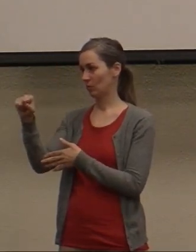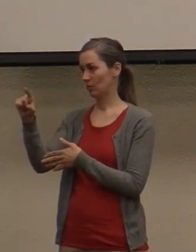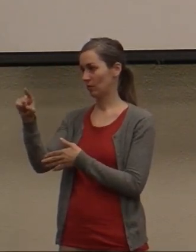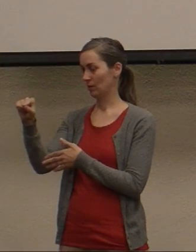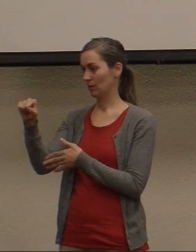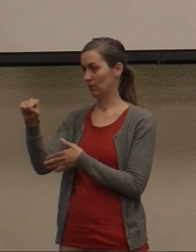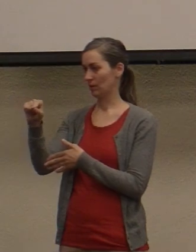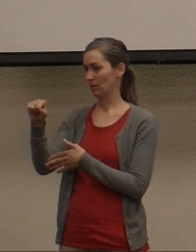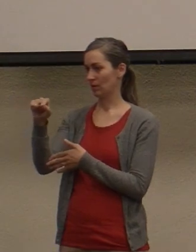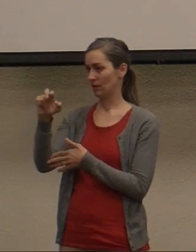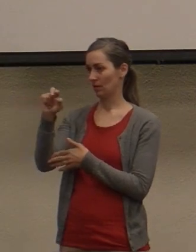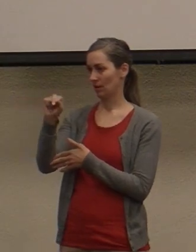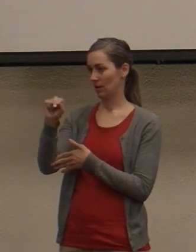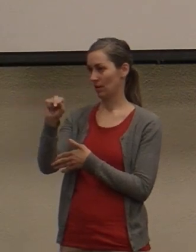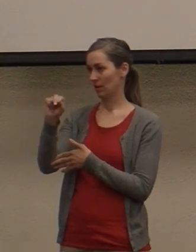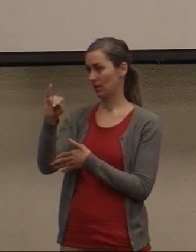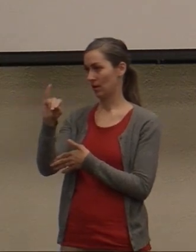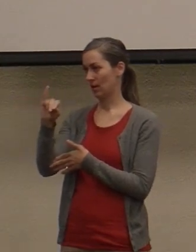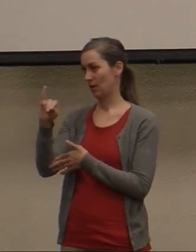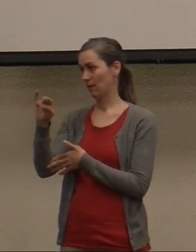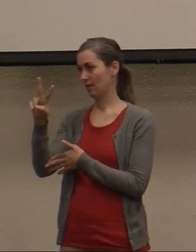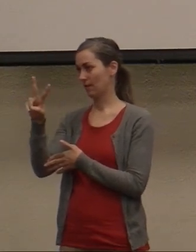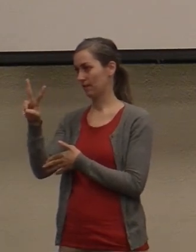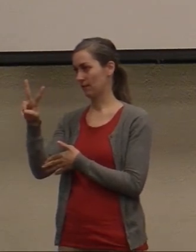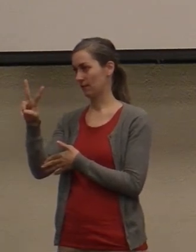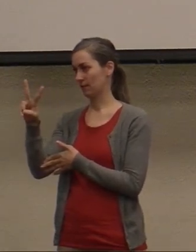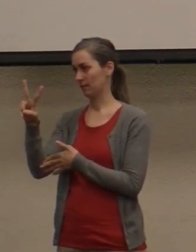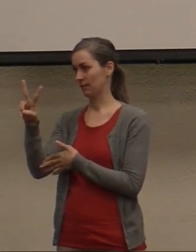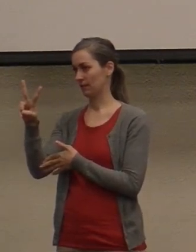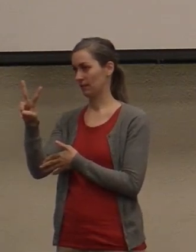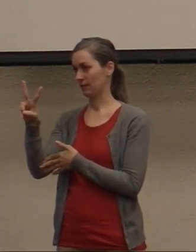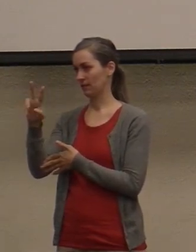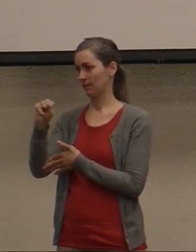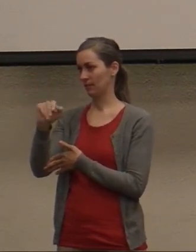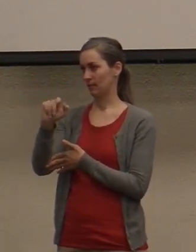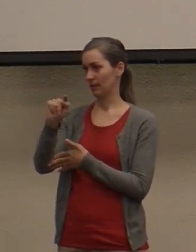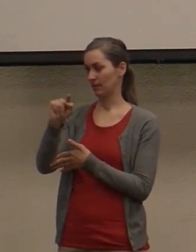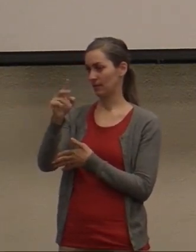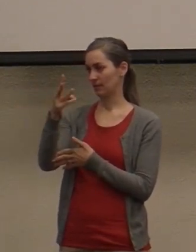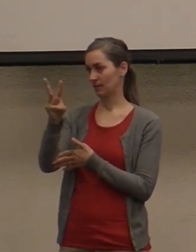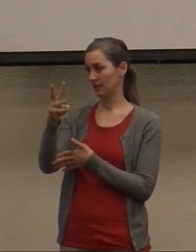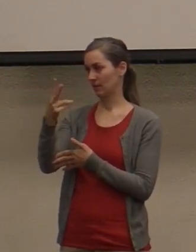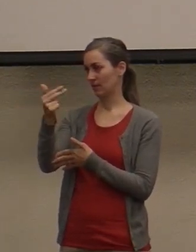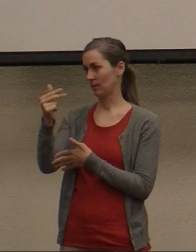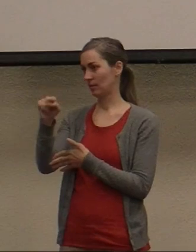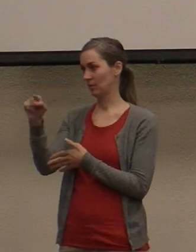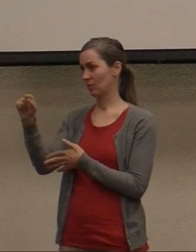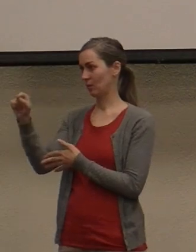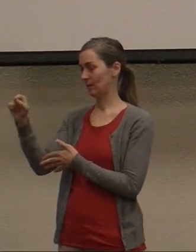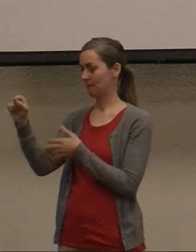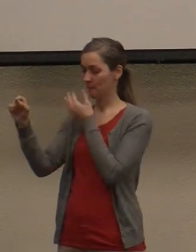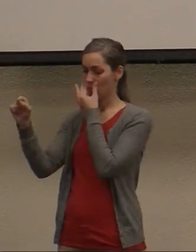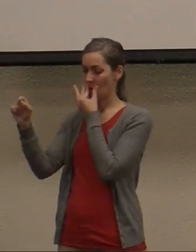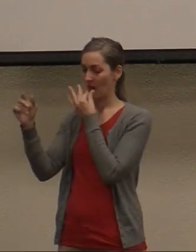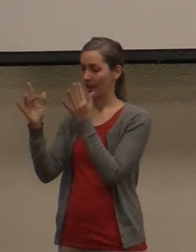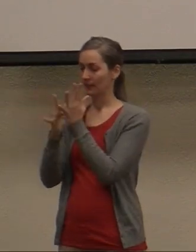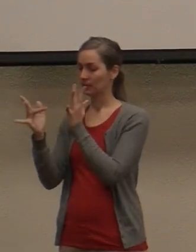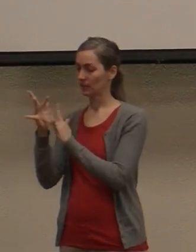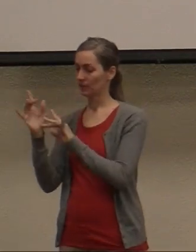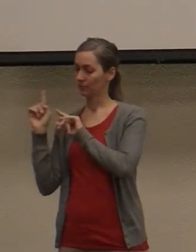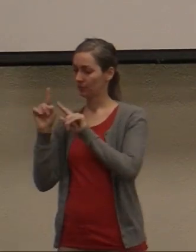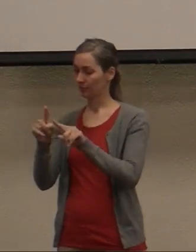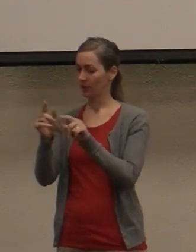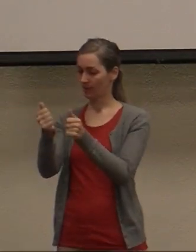the New International Version, Matthew, chapter 16, verses 13 through 20. When Jesus came to the region of